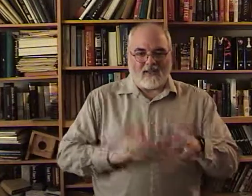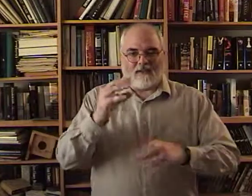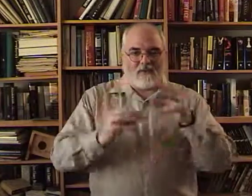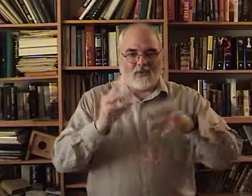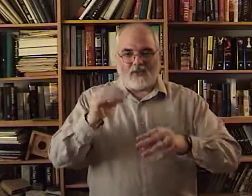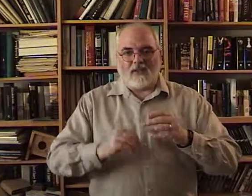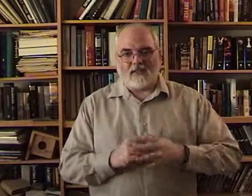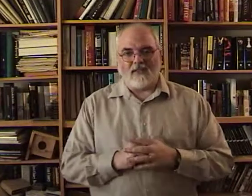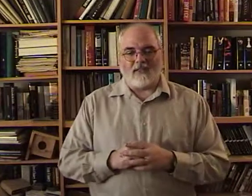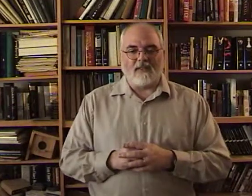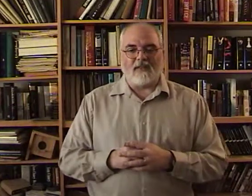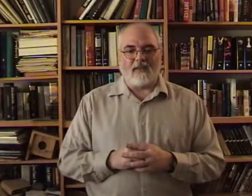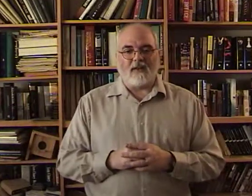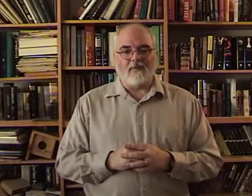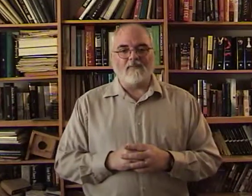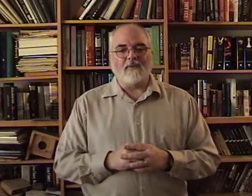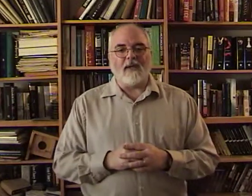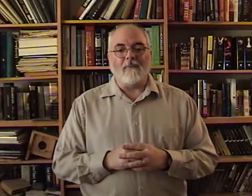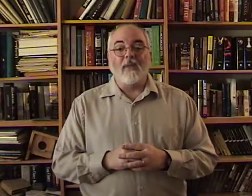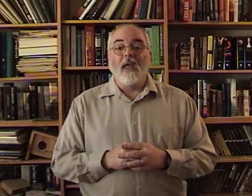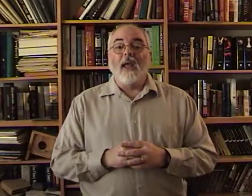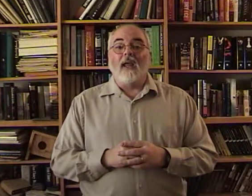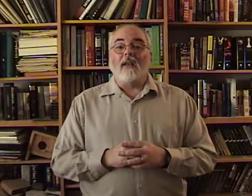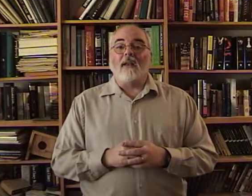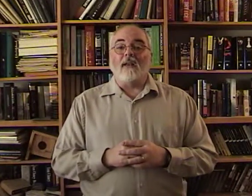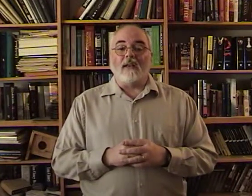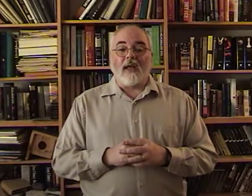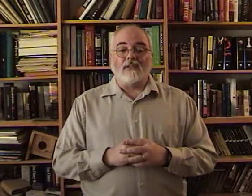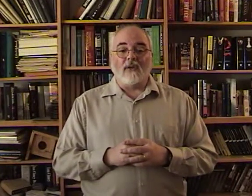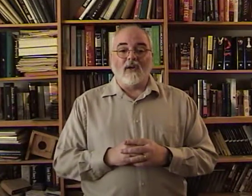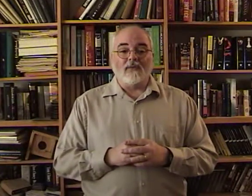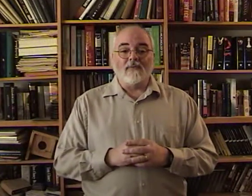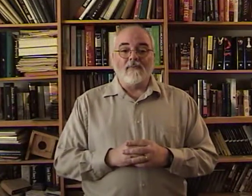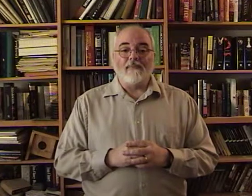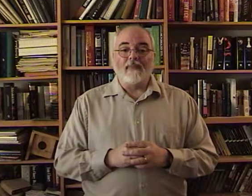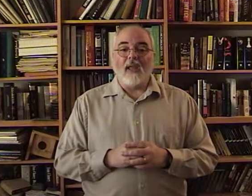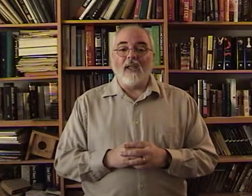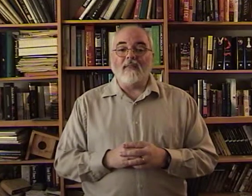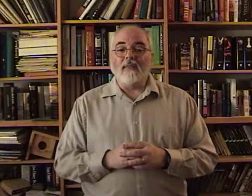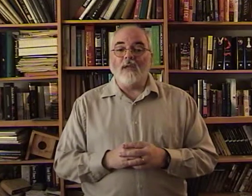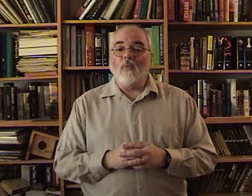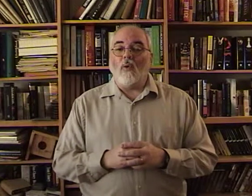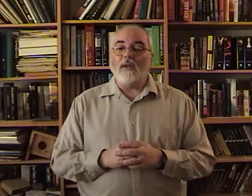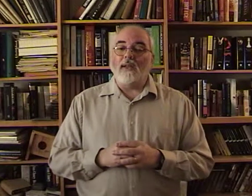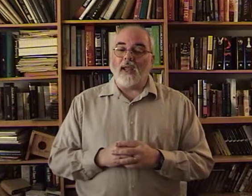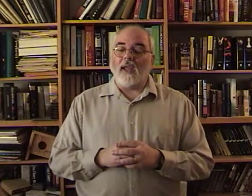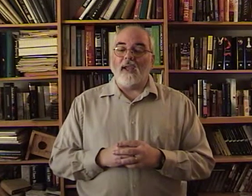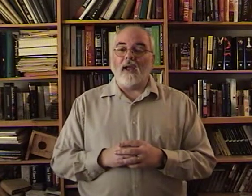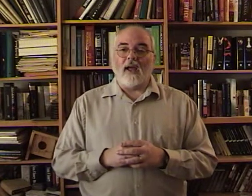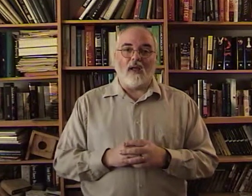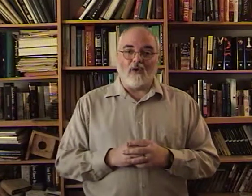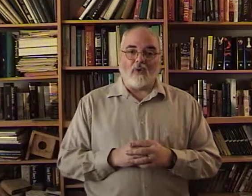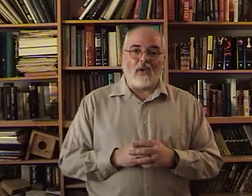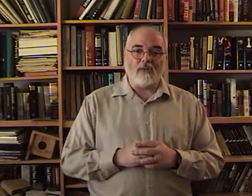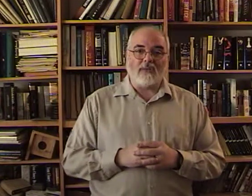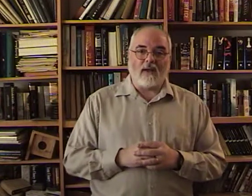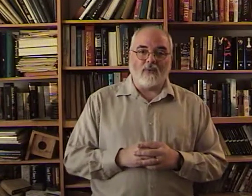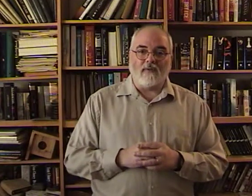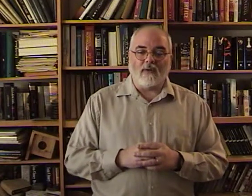confusion. know this. I'm going to think thing here. Okay. Last verse. And then one day. I'll cross that river.